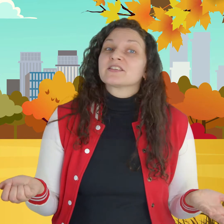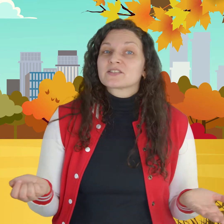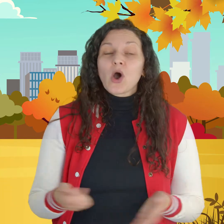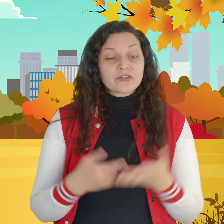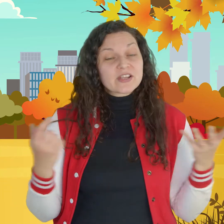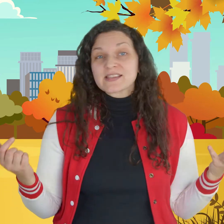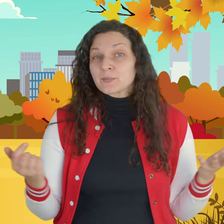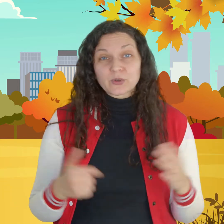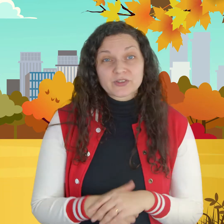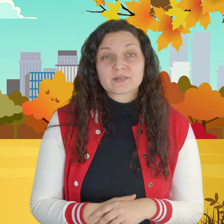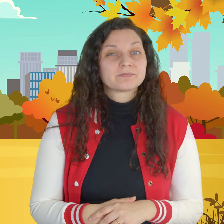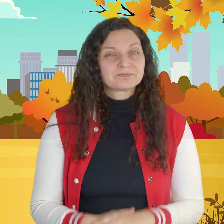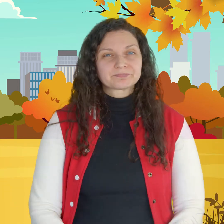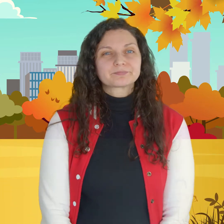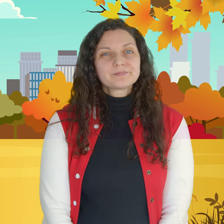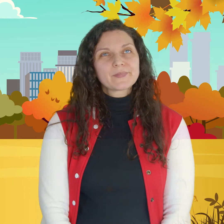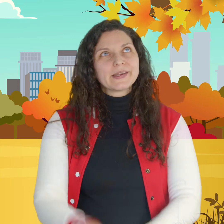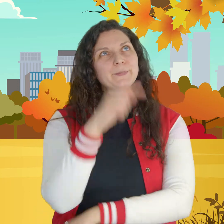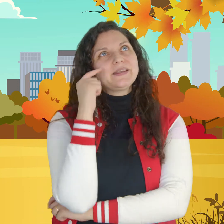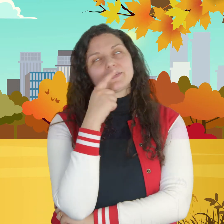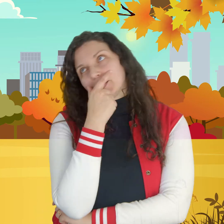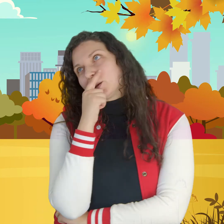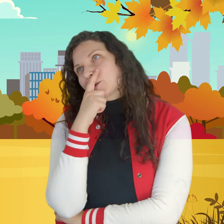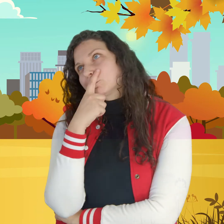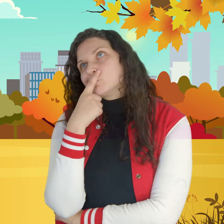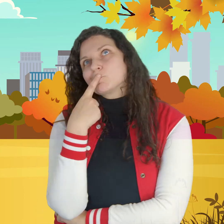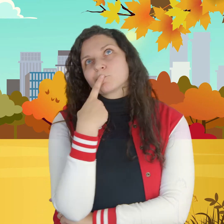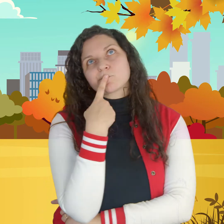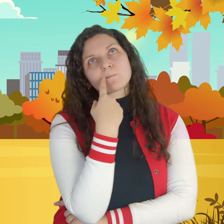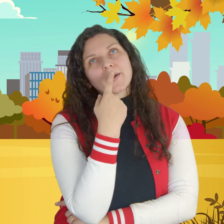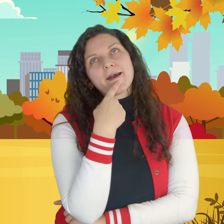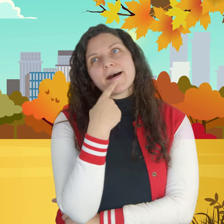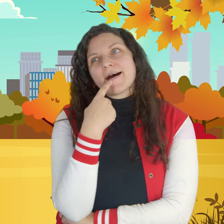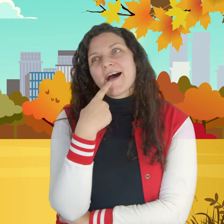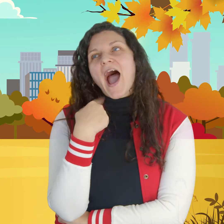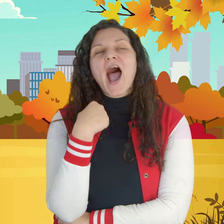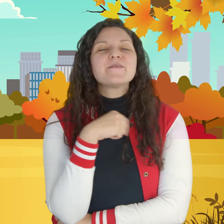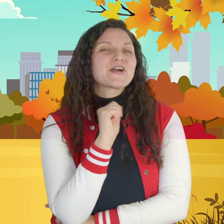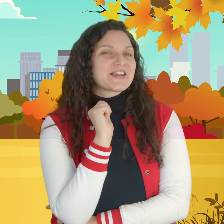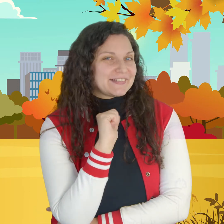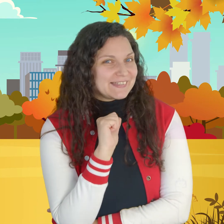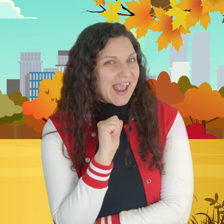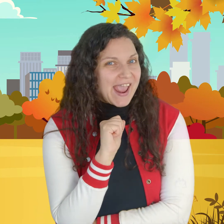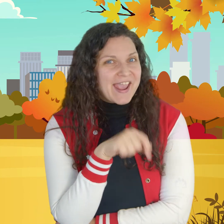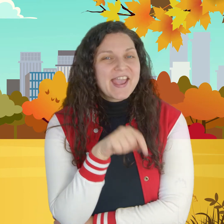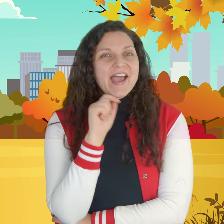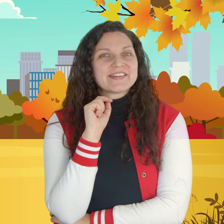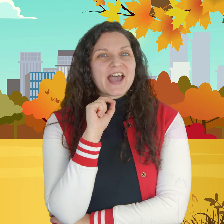other examples let me think I'm gonna say that